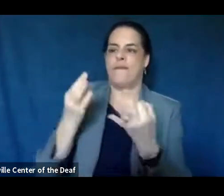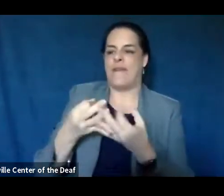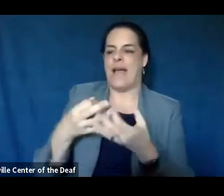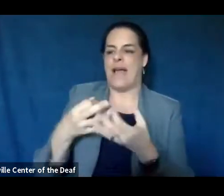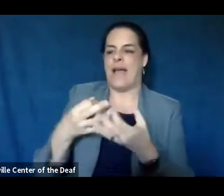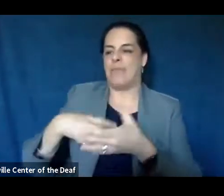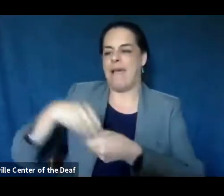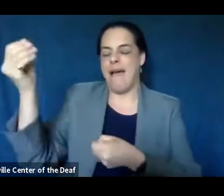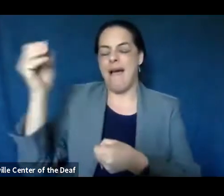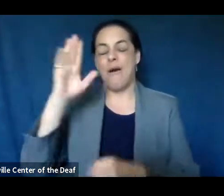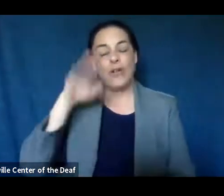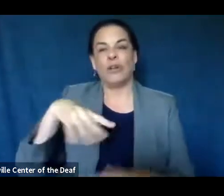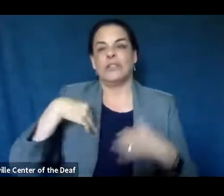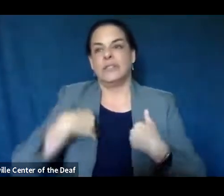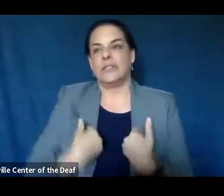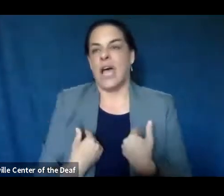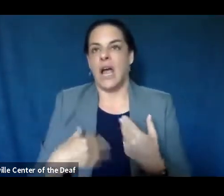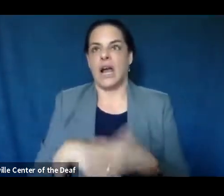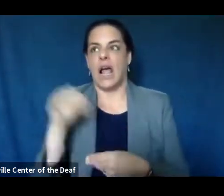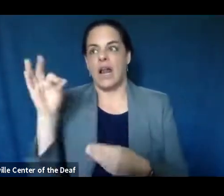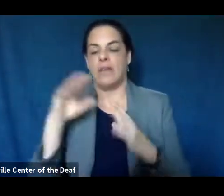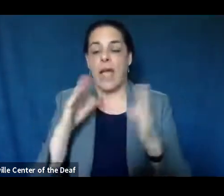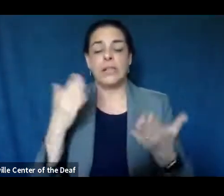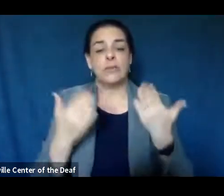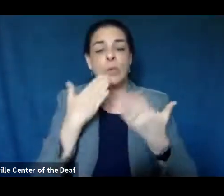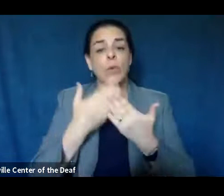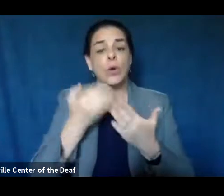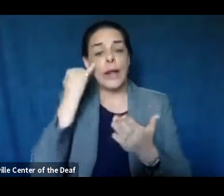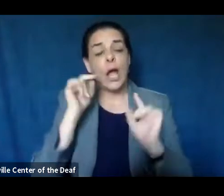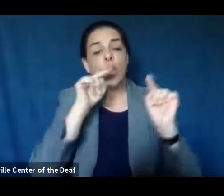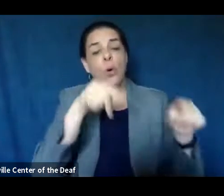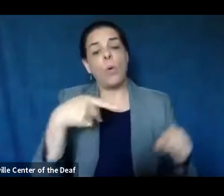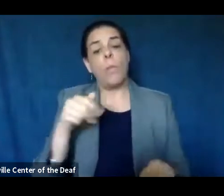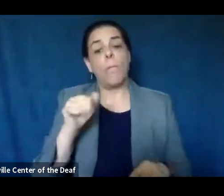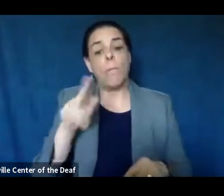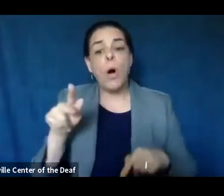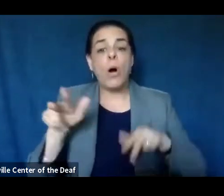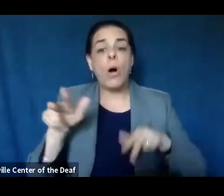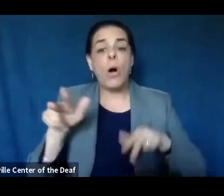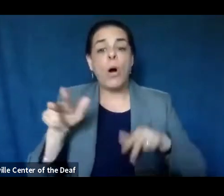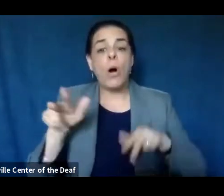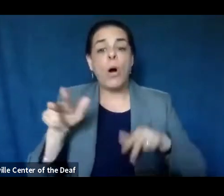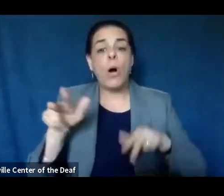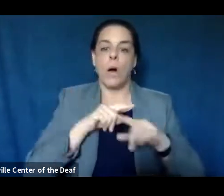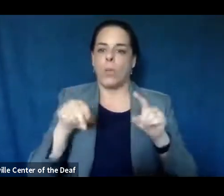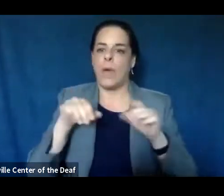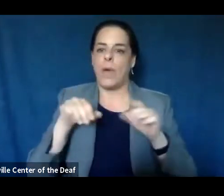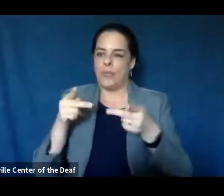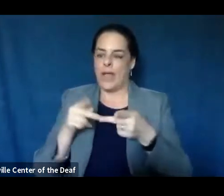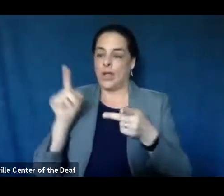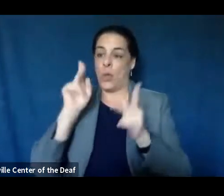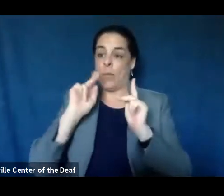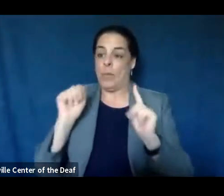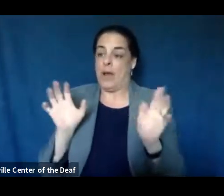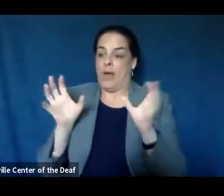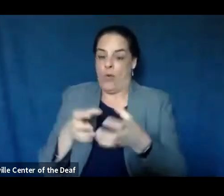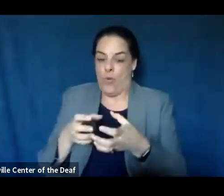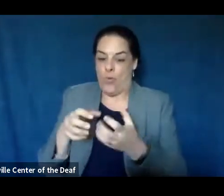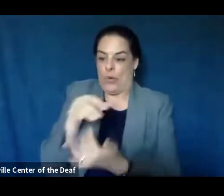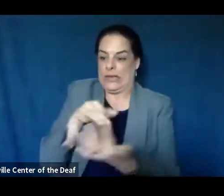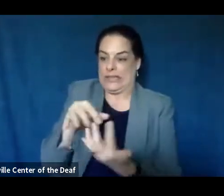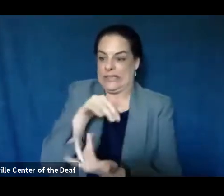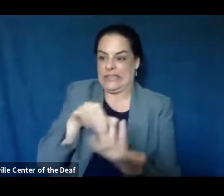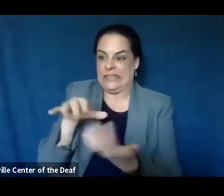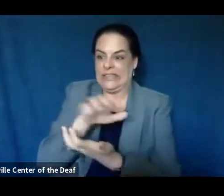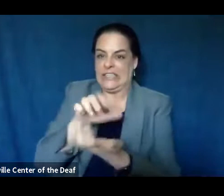in the house and maybe that's a good time to go to the park together and go for a walk. But in those congregate settings where people can get together and mix germs,